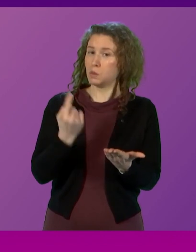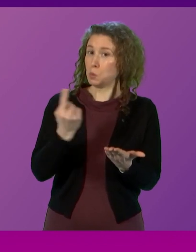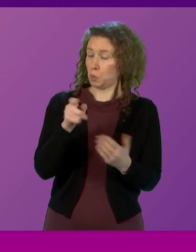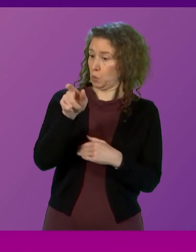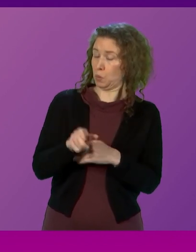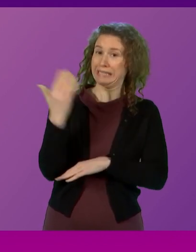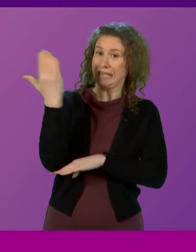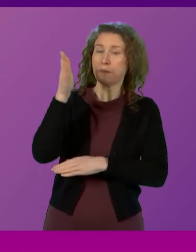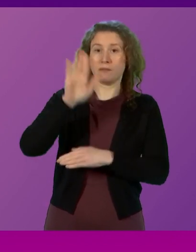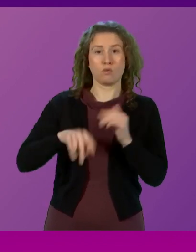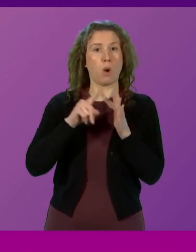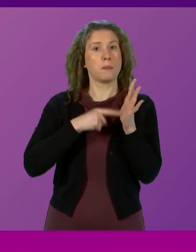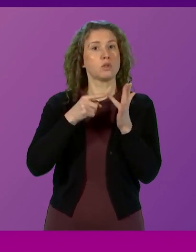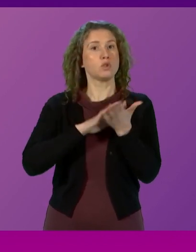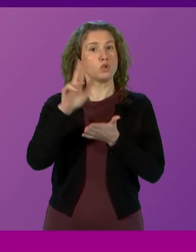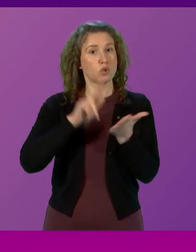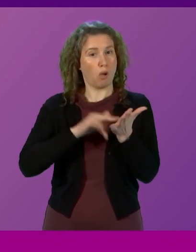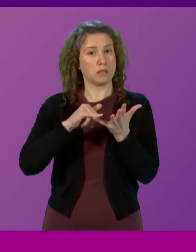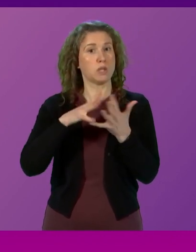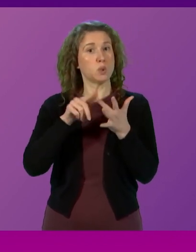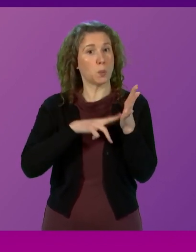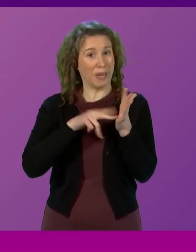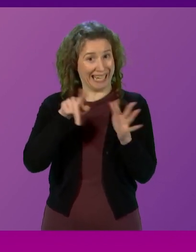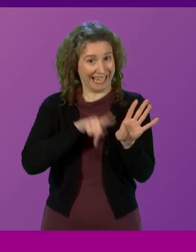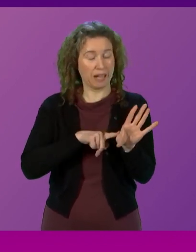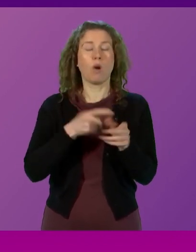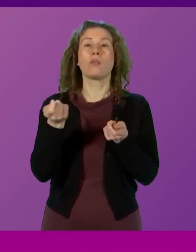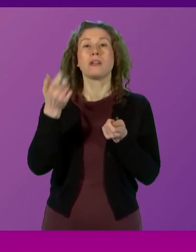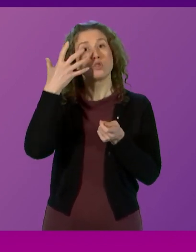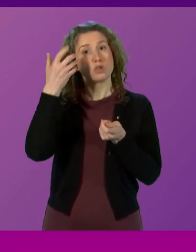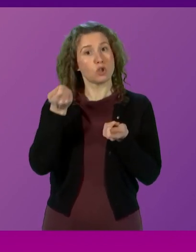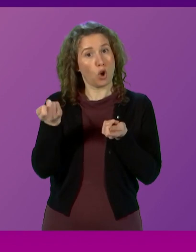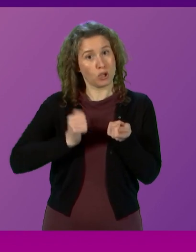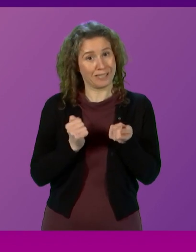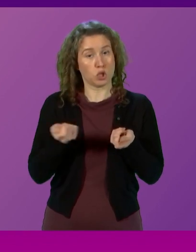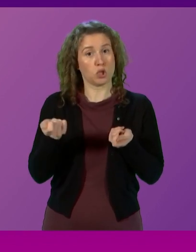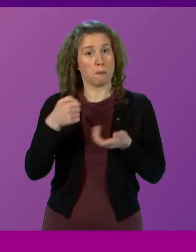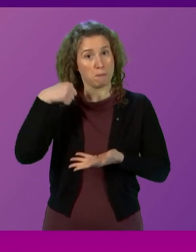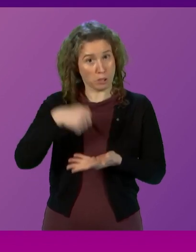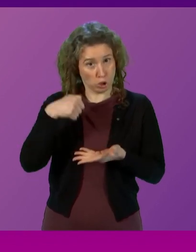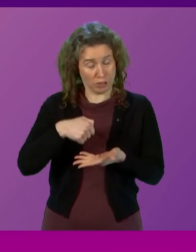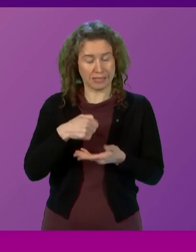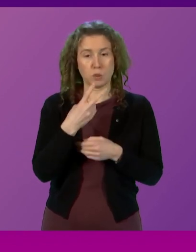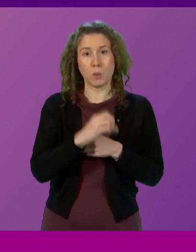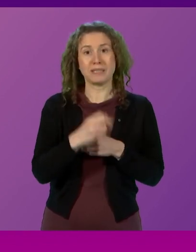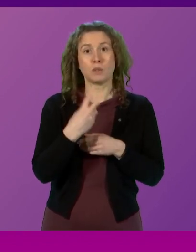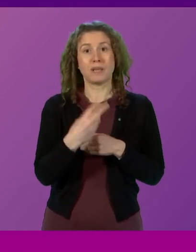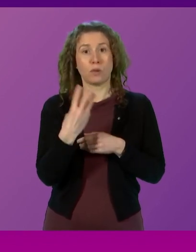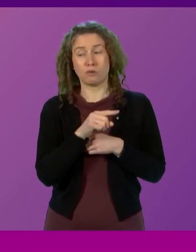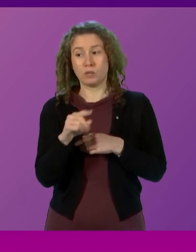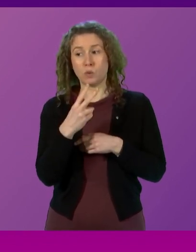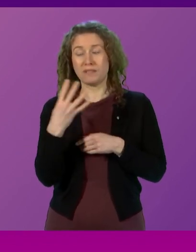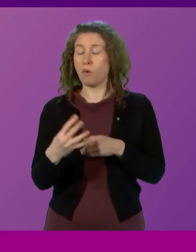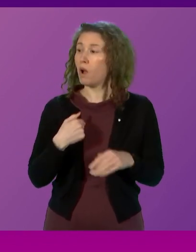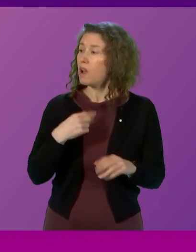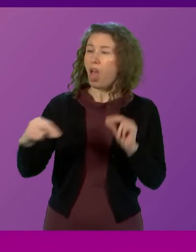is a statement by John Swinney on the Scottish Budget 2023-24. I am simply not going